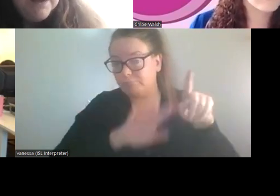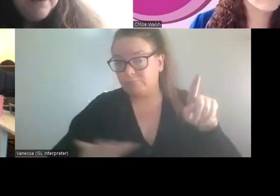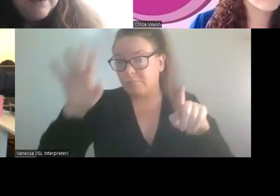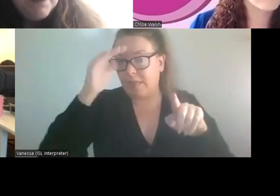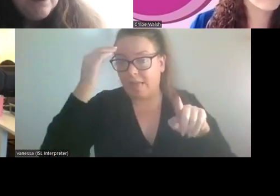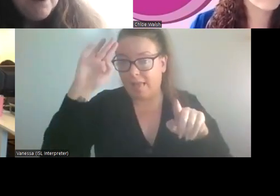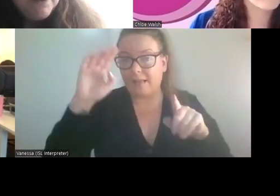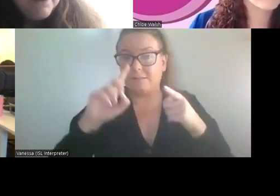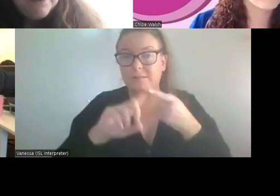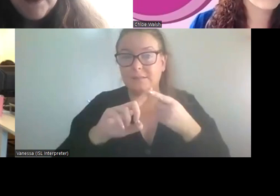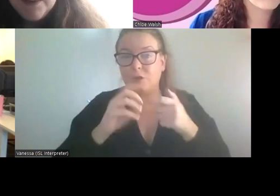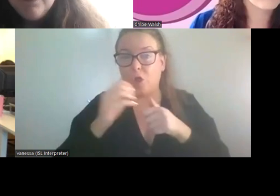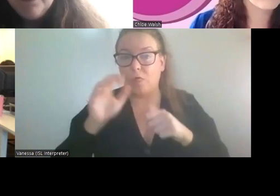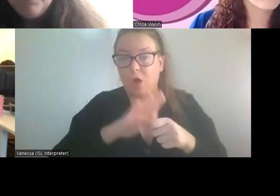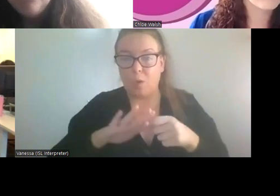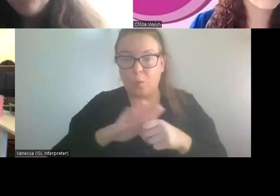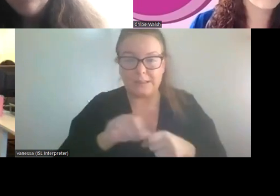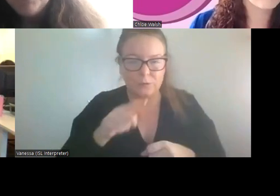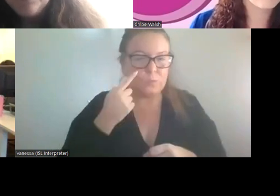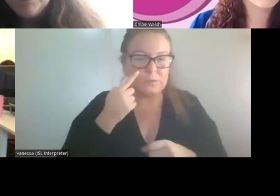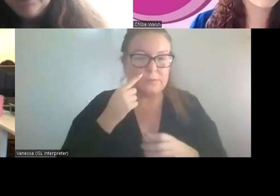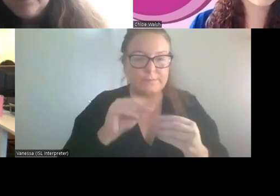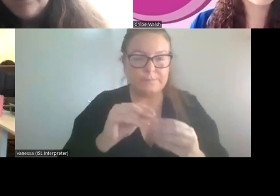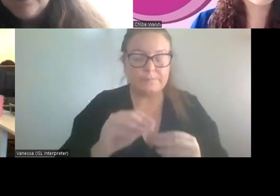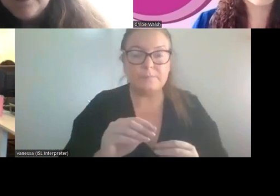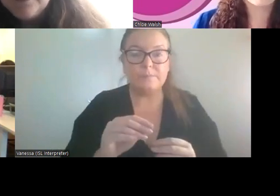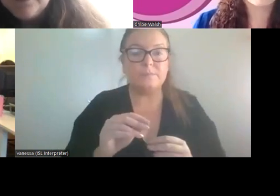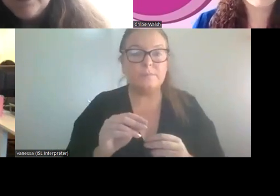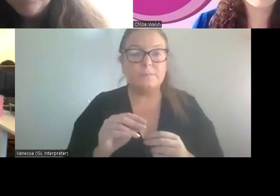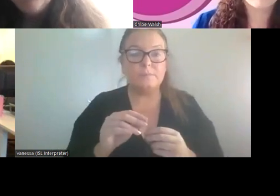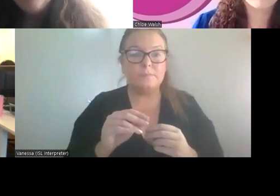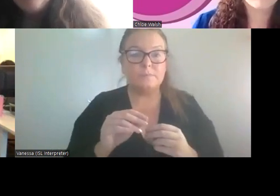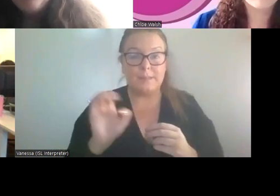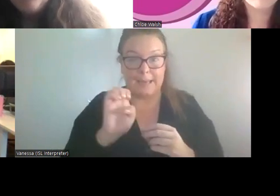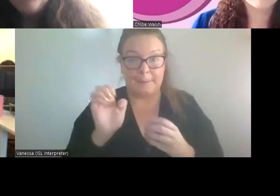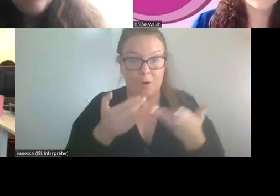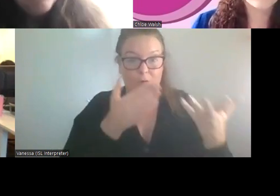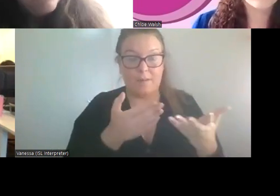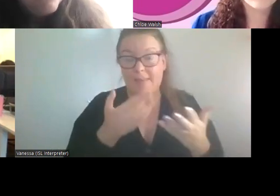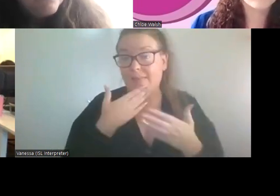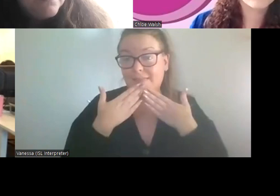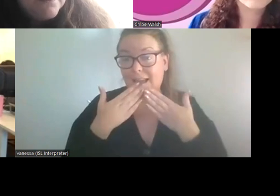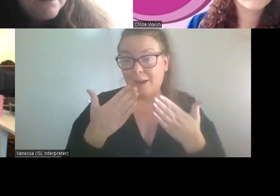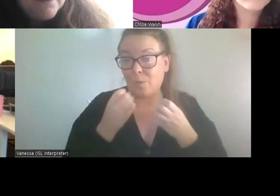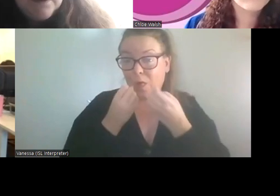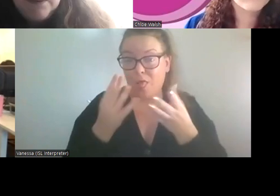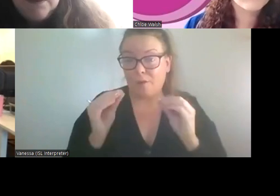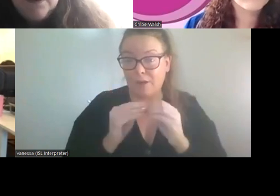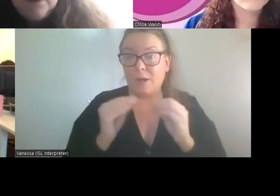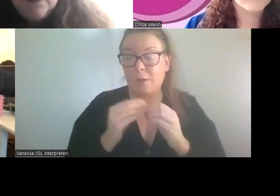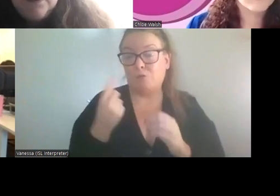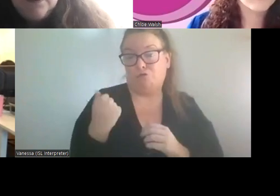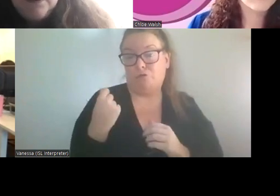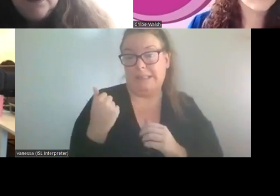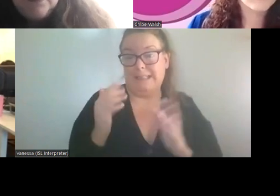you want to get the ball rolling with that question while we wait for some more to come in? Yeah. And thank you for that lovely comment. Yeah. So we've recently gotten funding